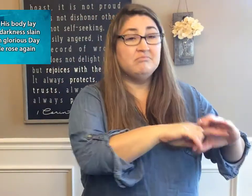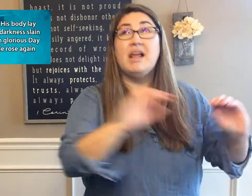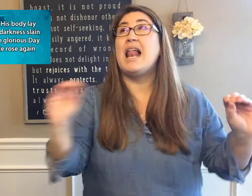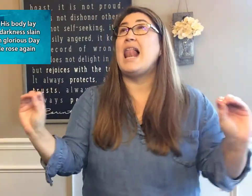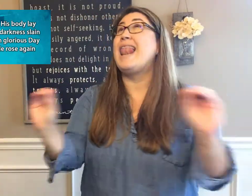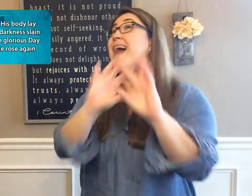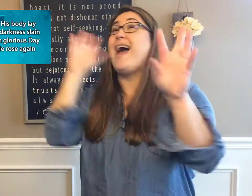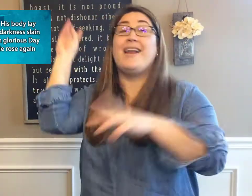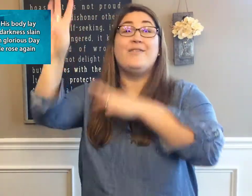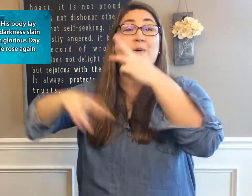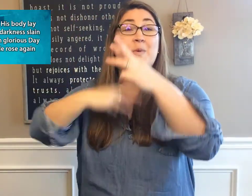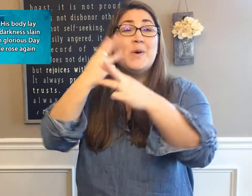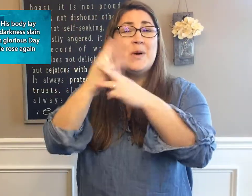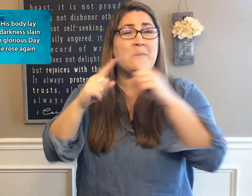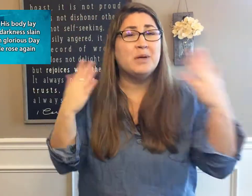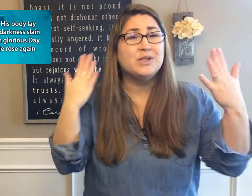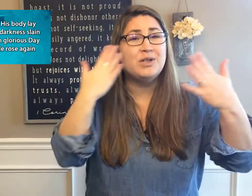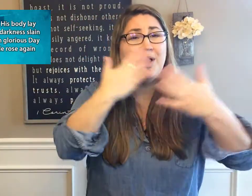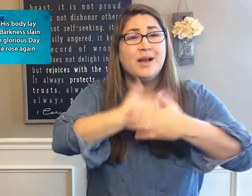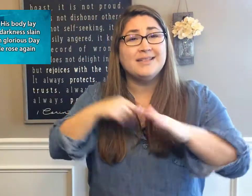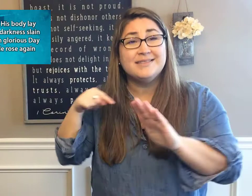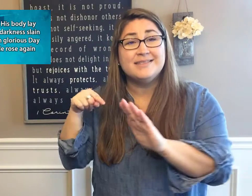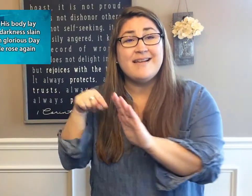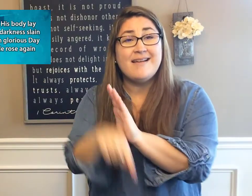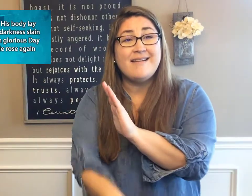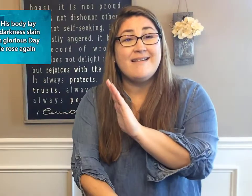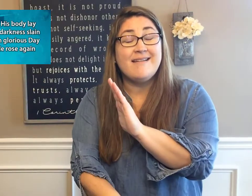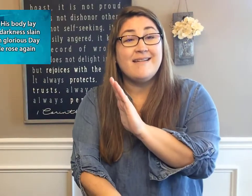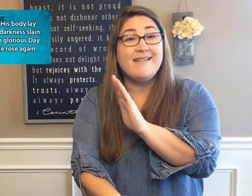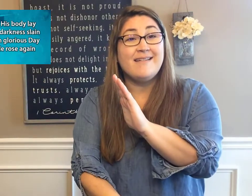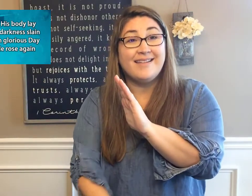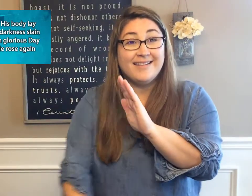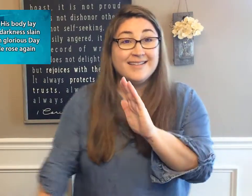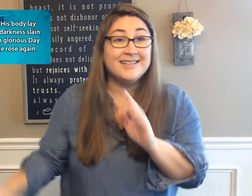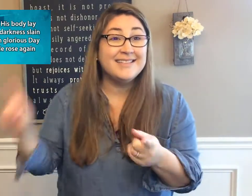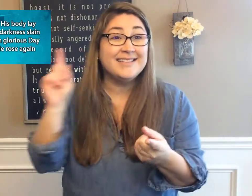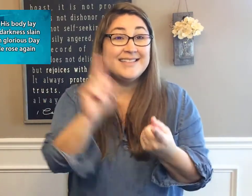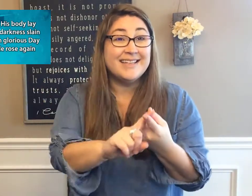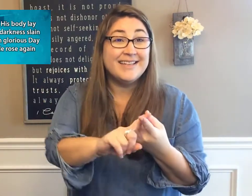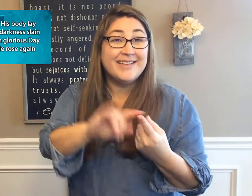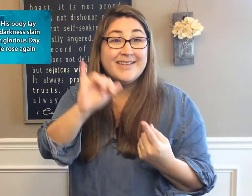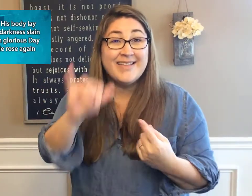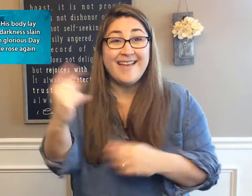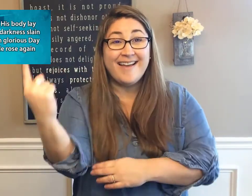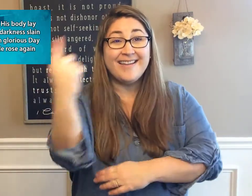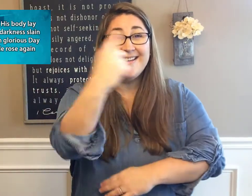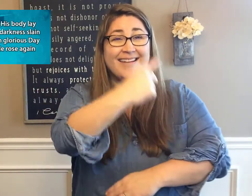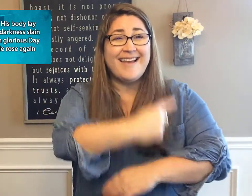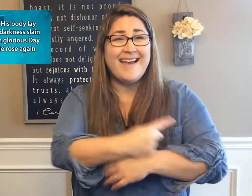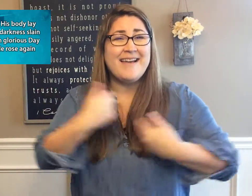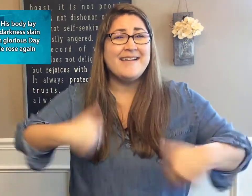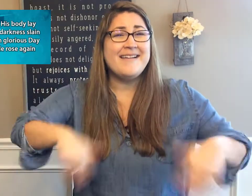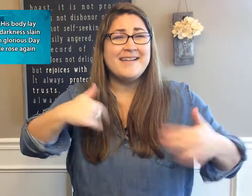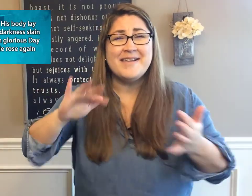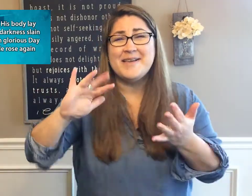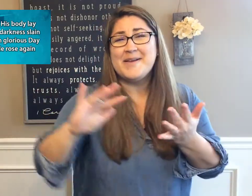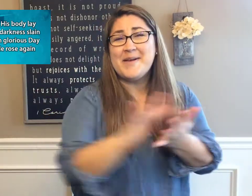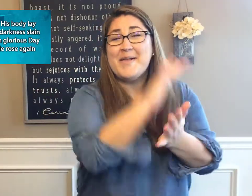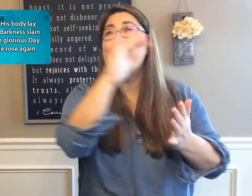the world by darkness slain, then bursting forth in